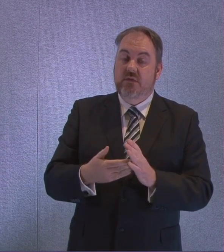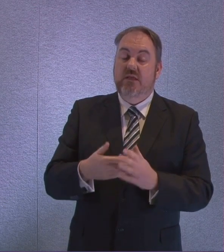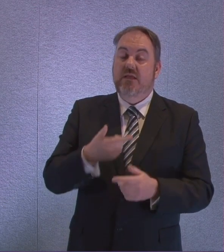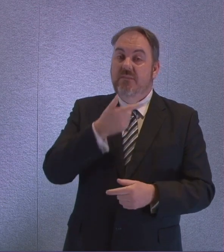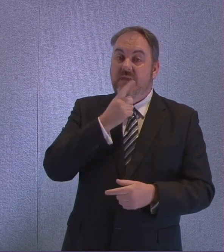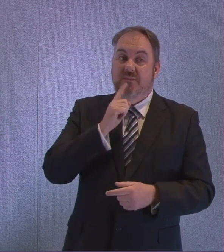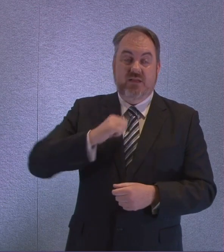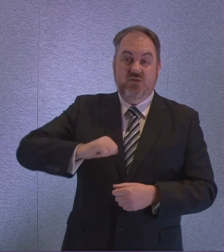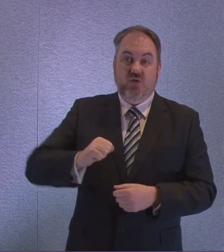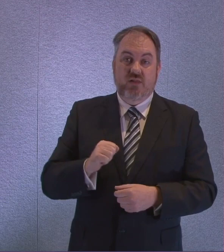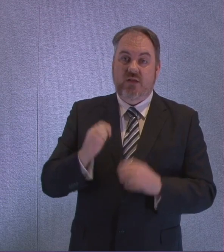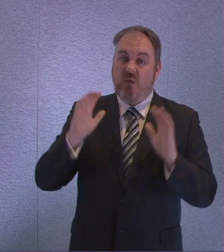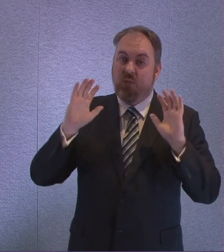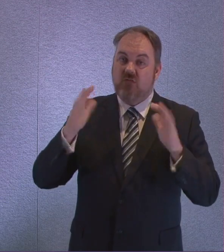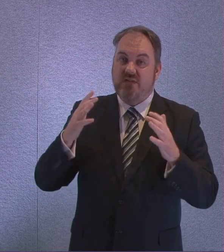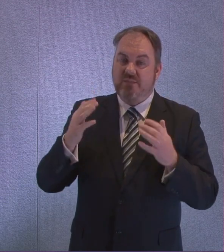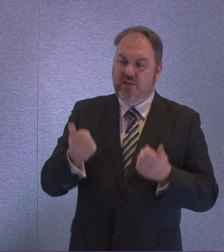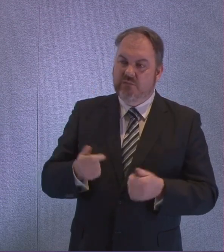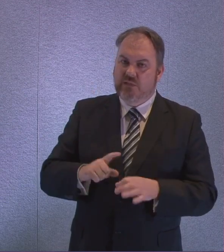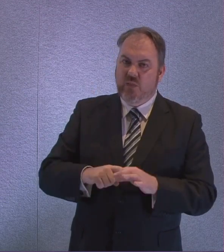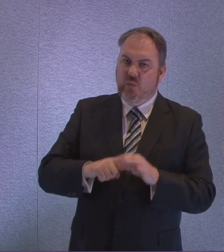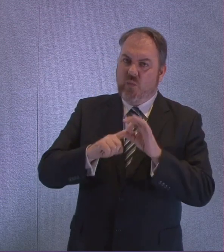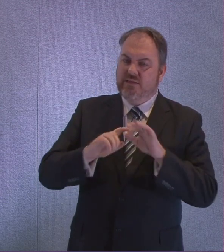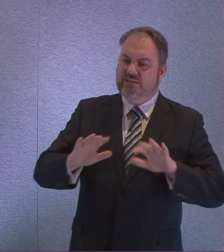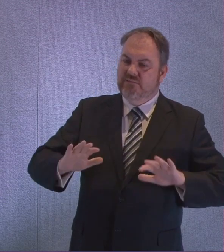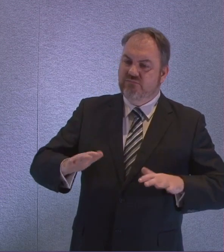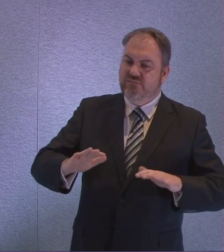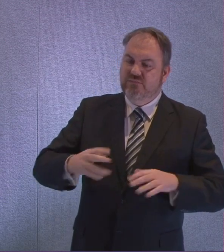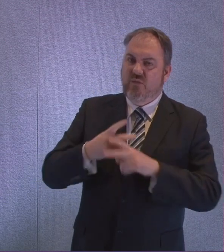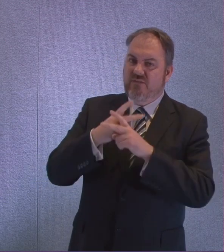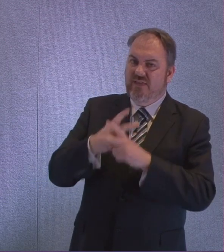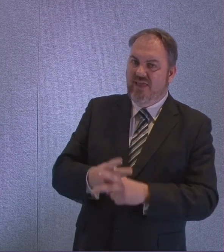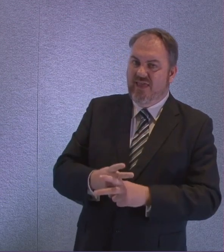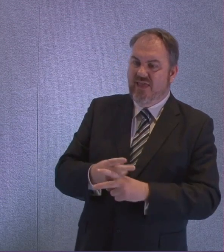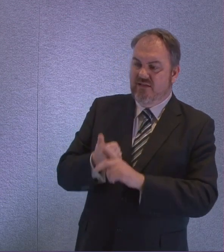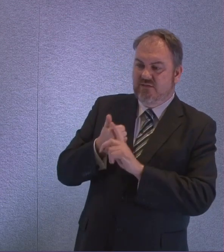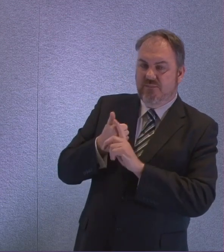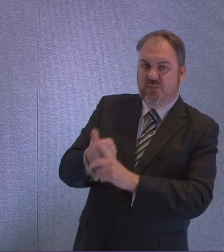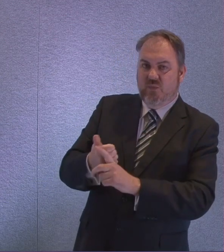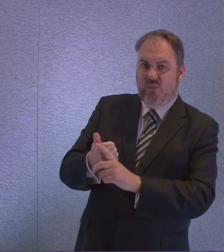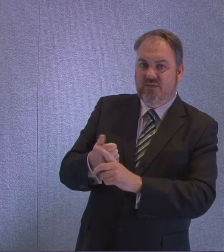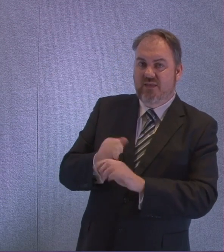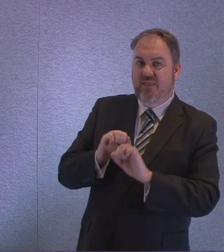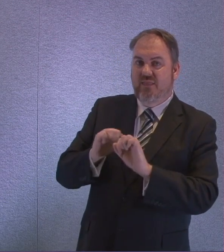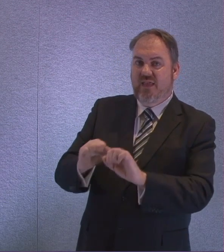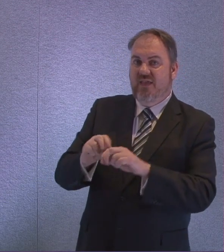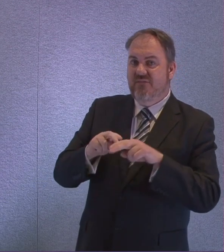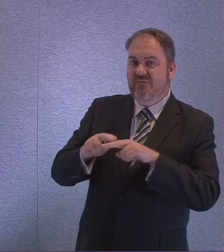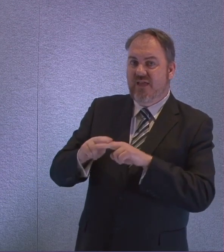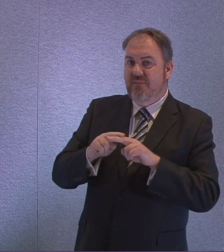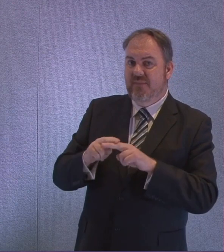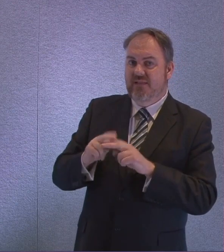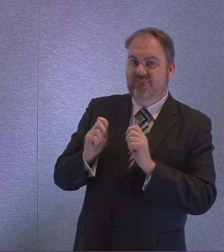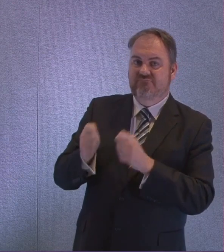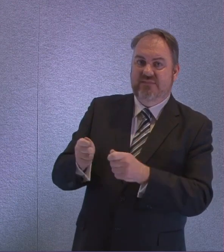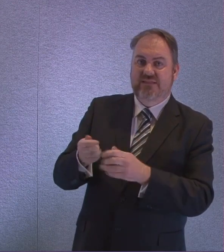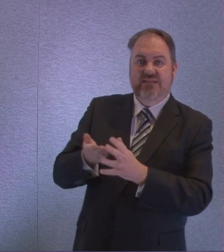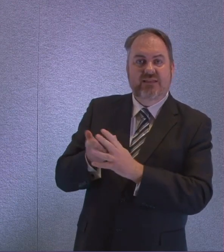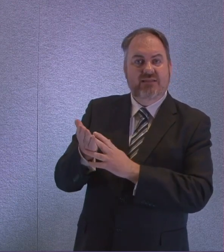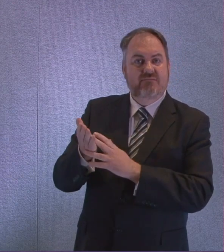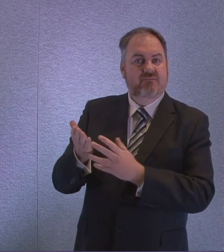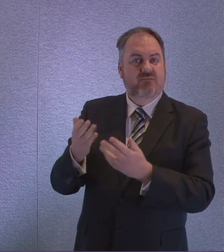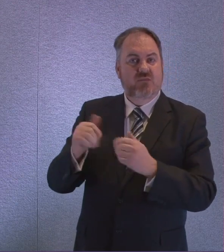that their loved ones are getting. And as the First Minister is aware, one of the issues that's been raised with me and with other MSPs